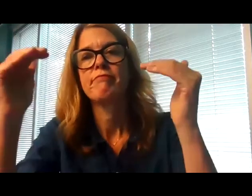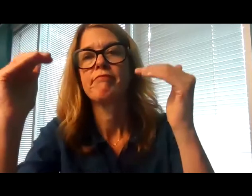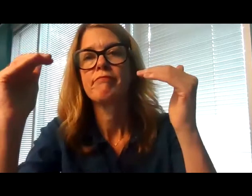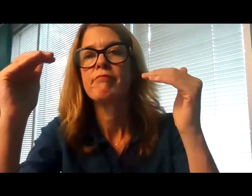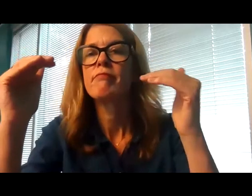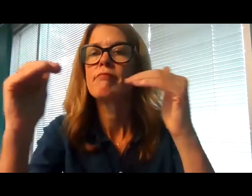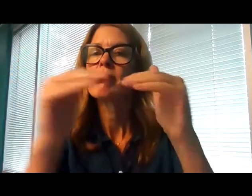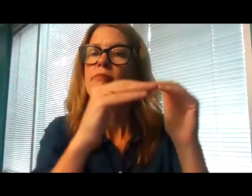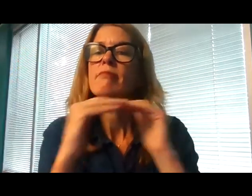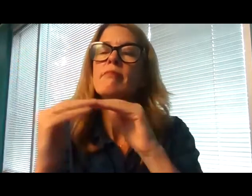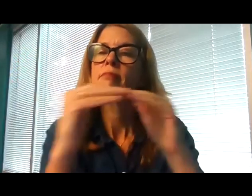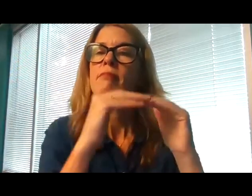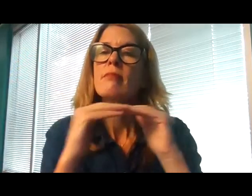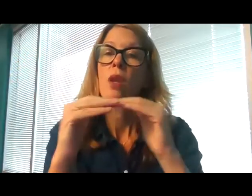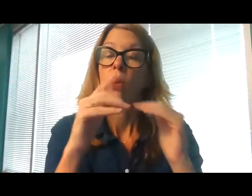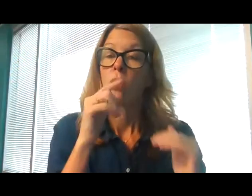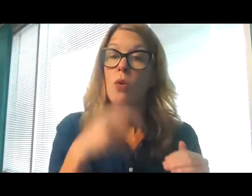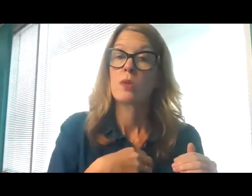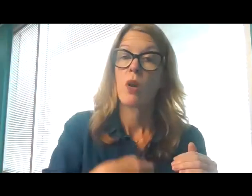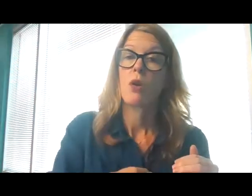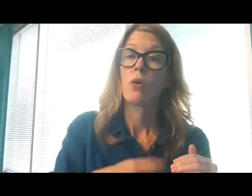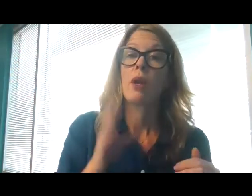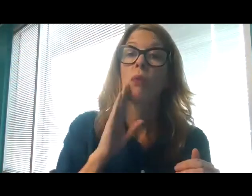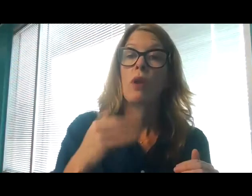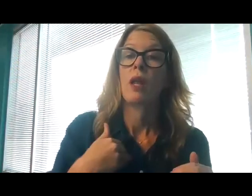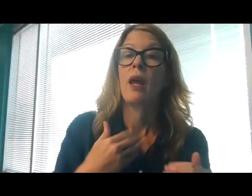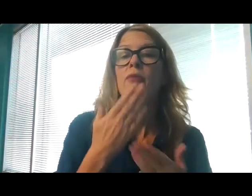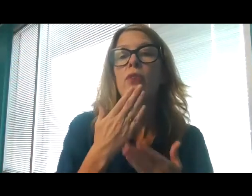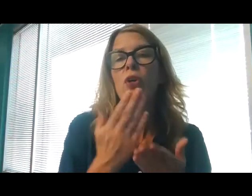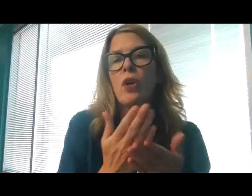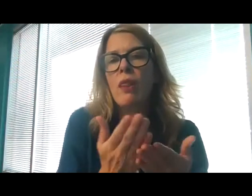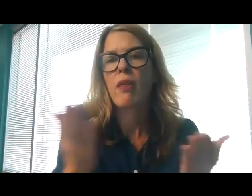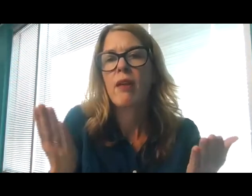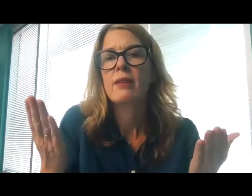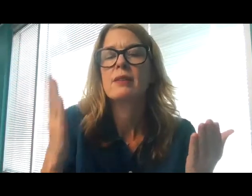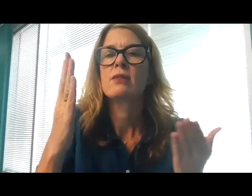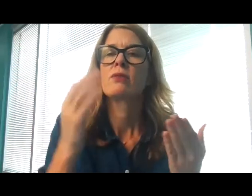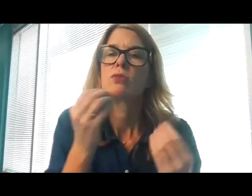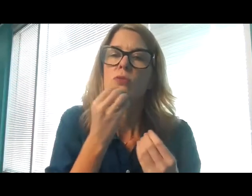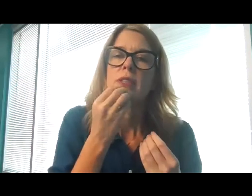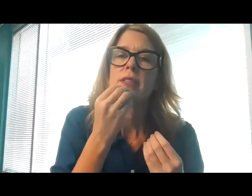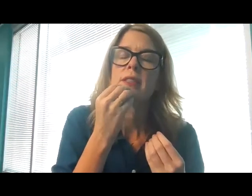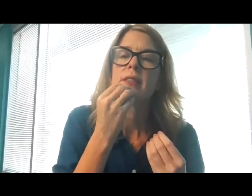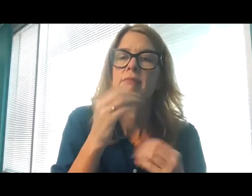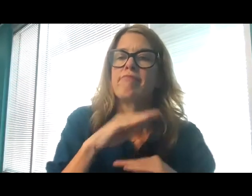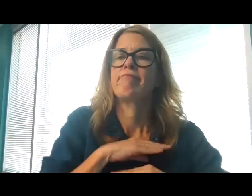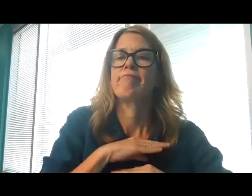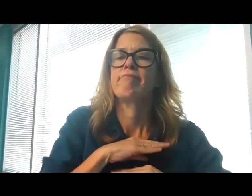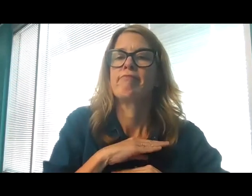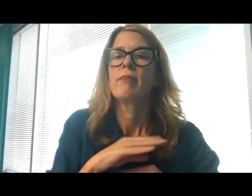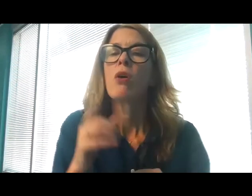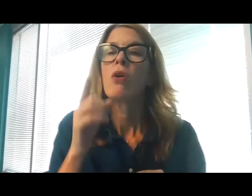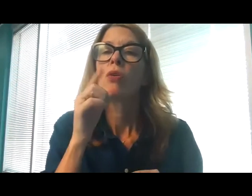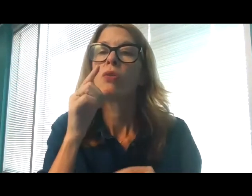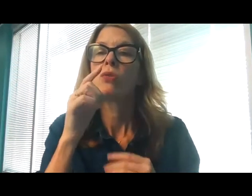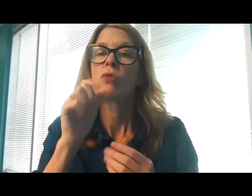filled the hungry with good things, and the rich he hath